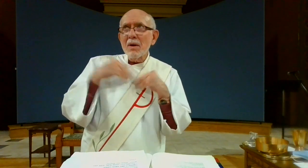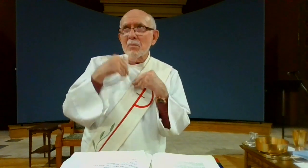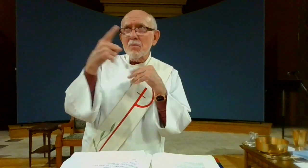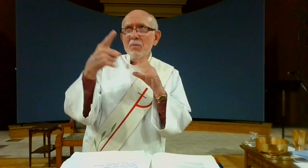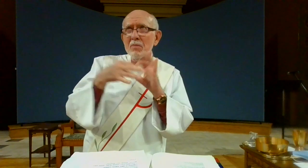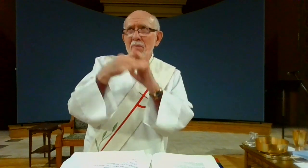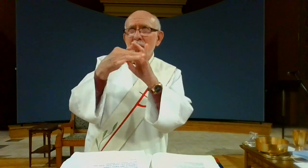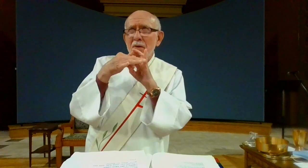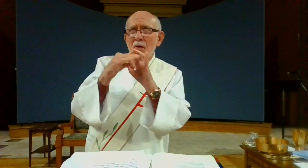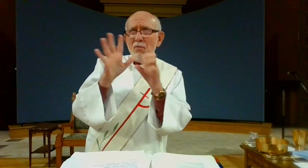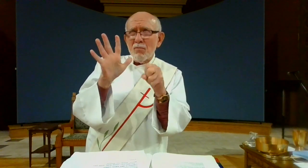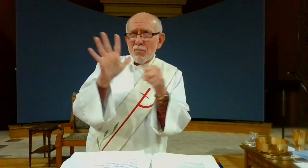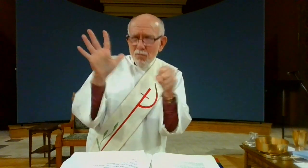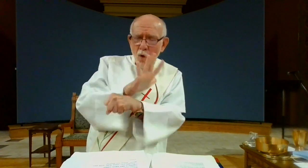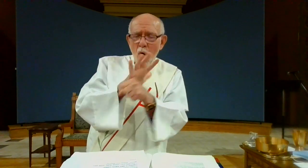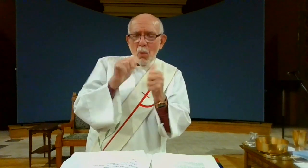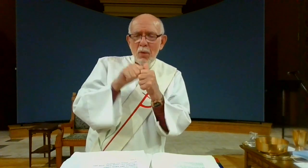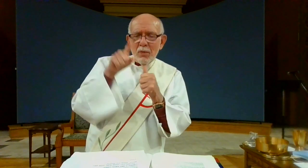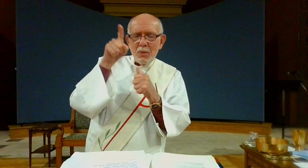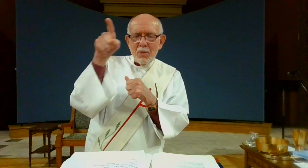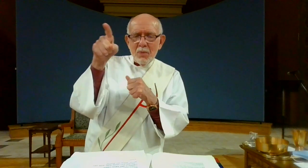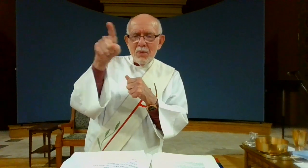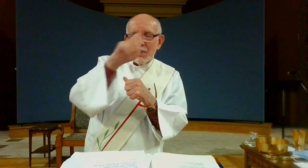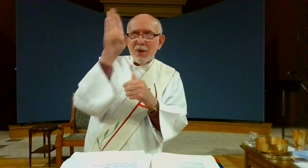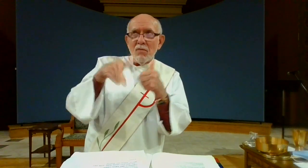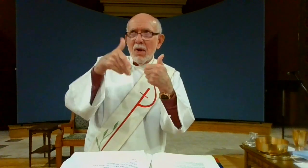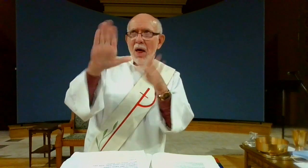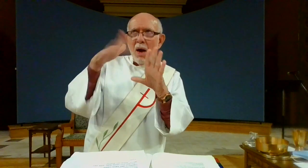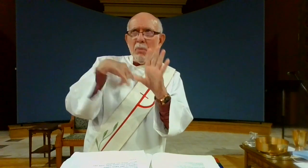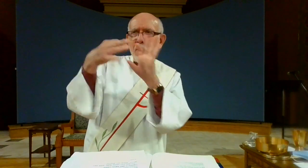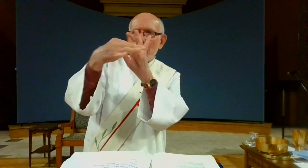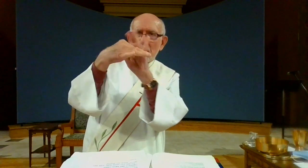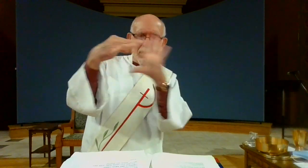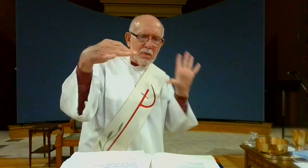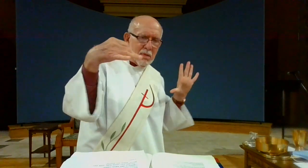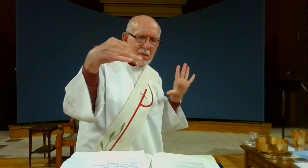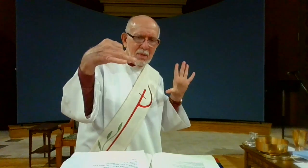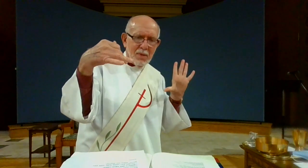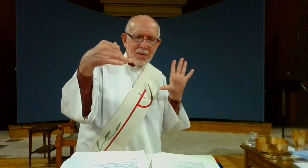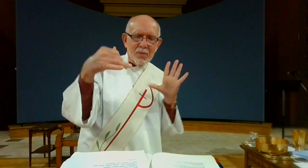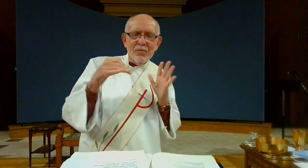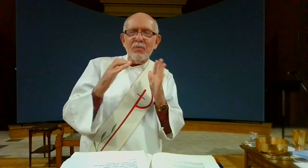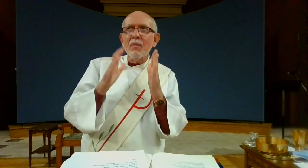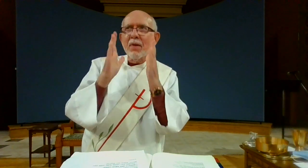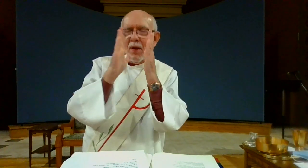were already there And unite myself wholly to you Never permit me to be separated from you